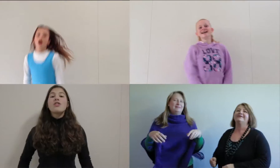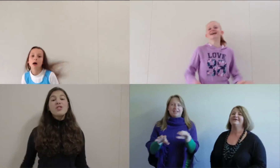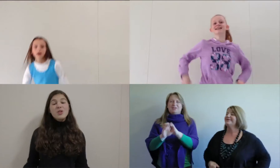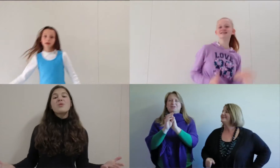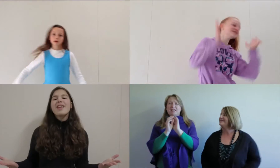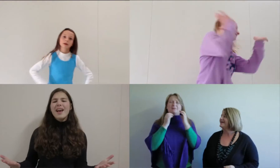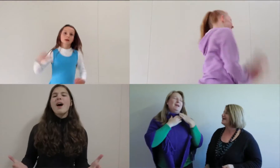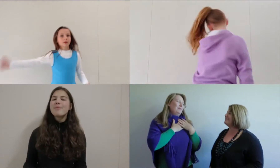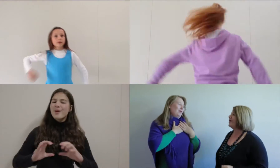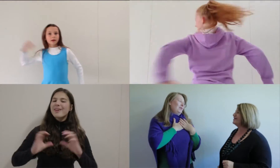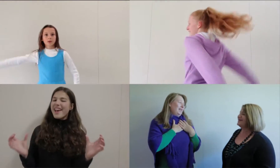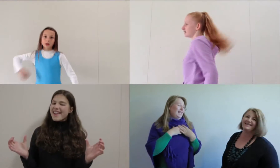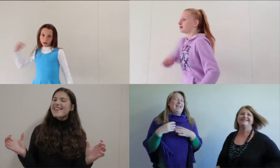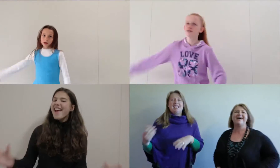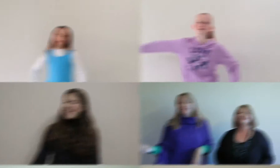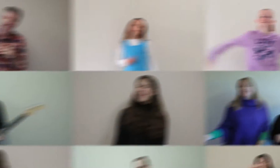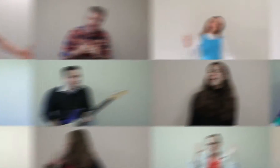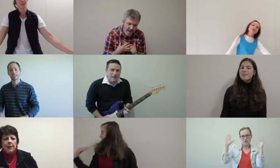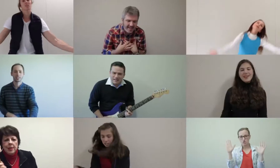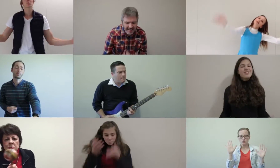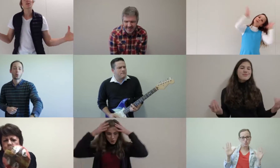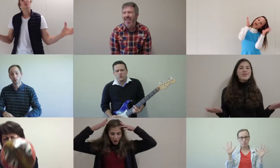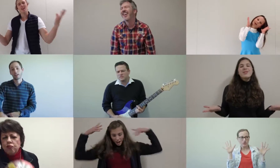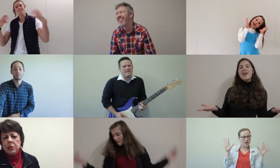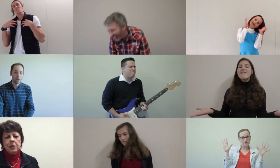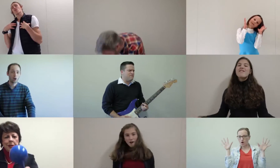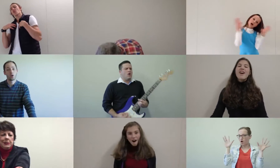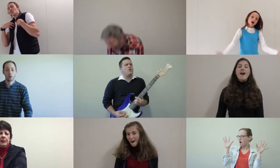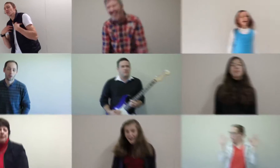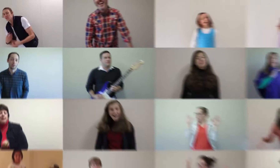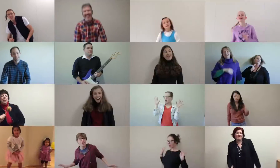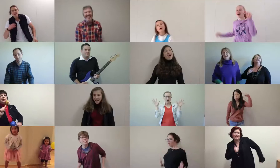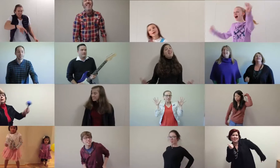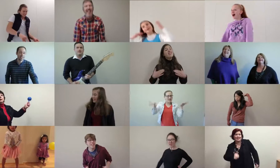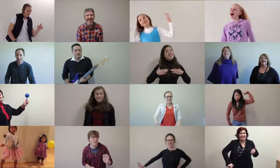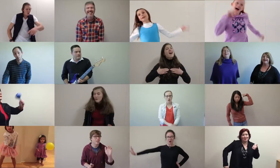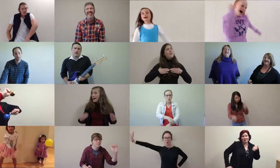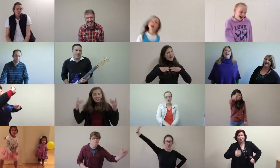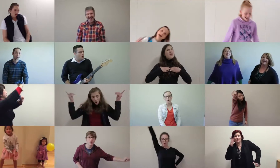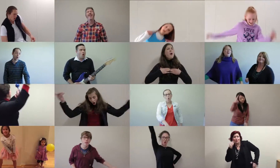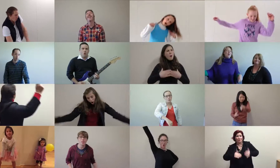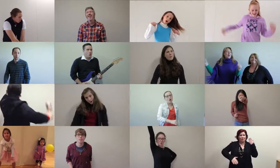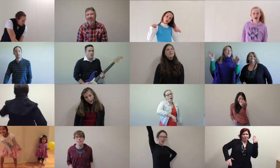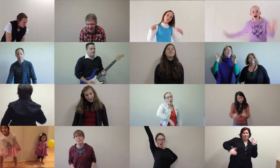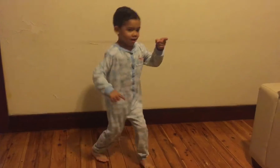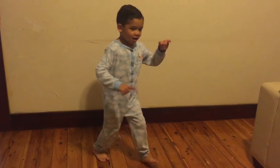You take our brokenness and make us beautiful Yeah, that's how I know They can't take that from